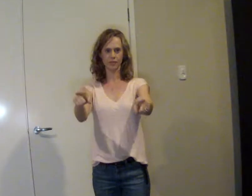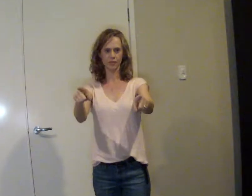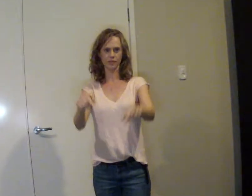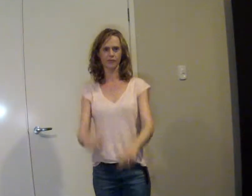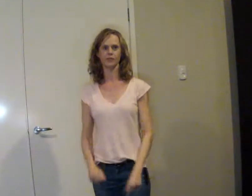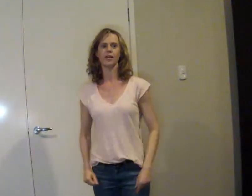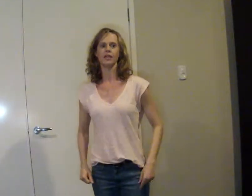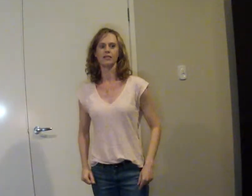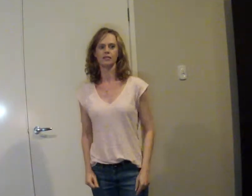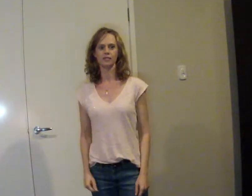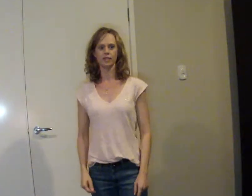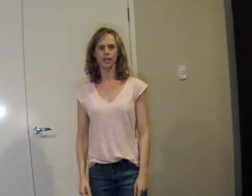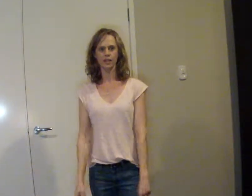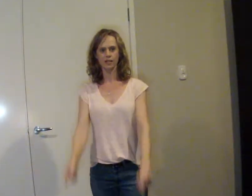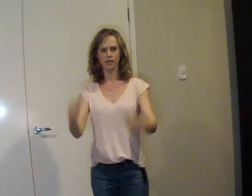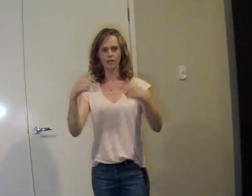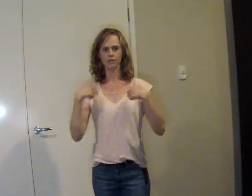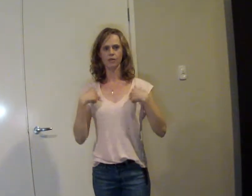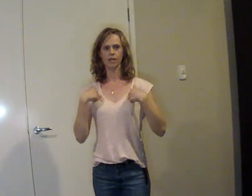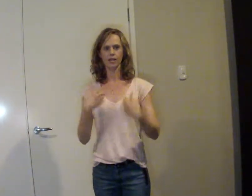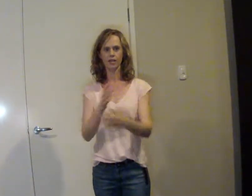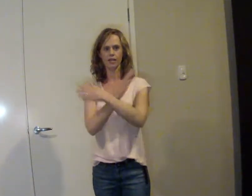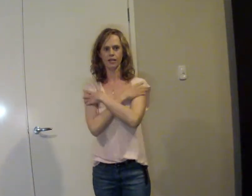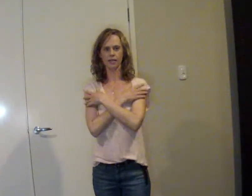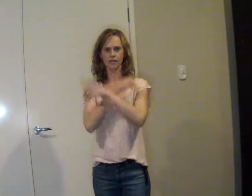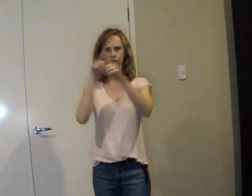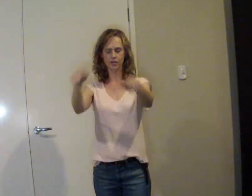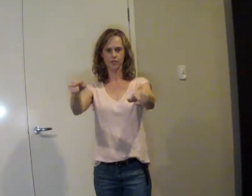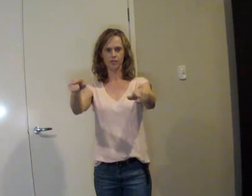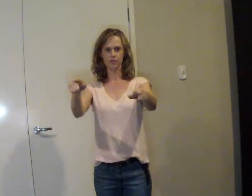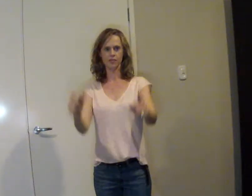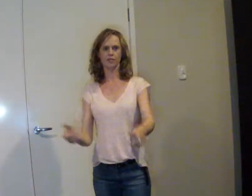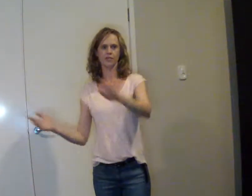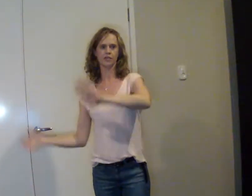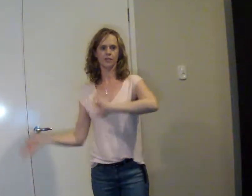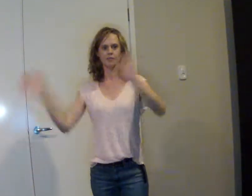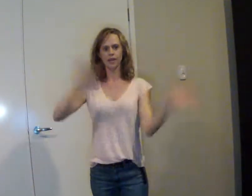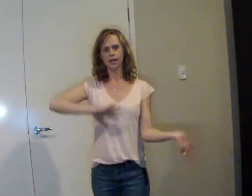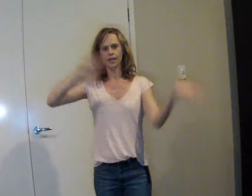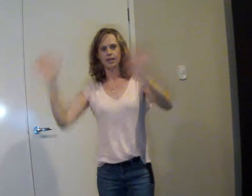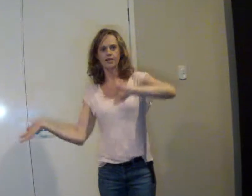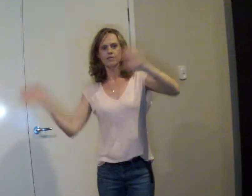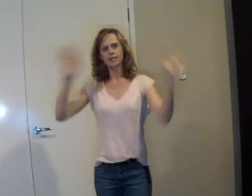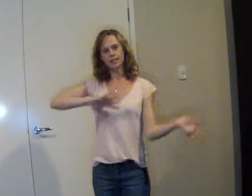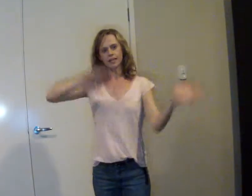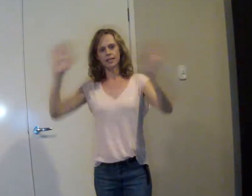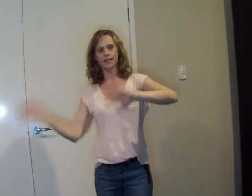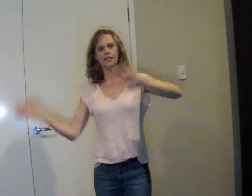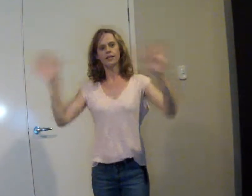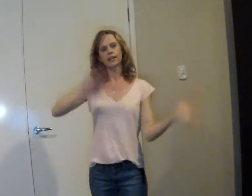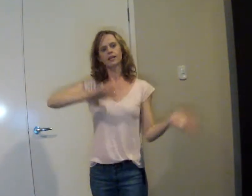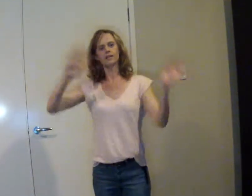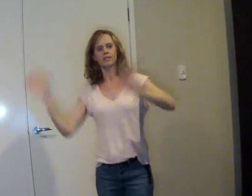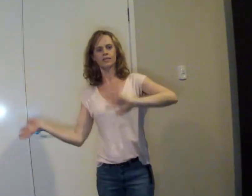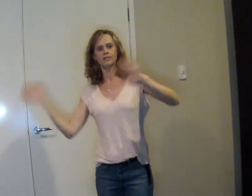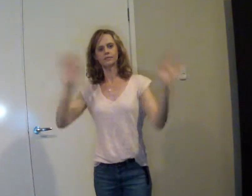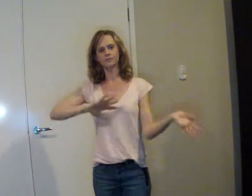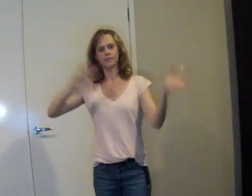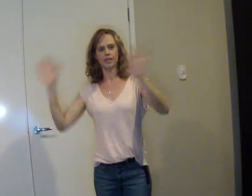And don't forget that we love you Goodbye, we'll see you later Let